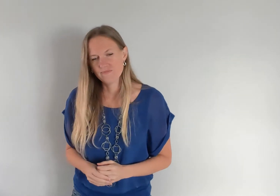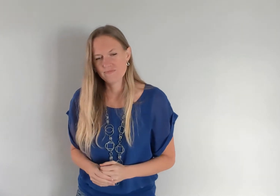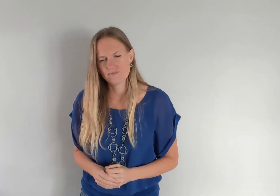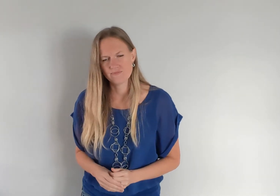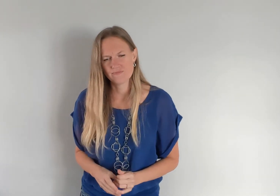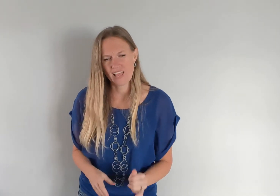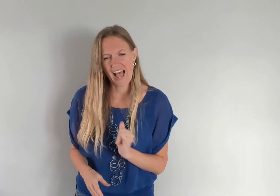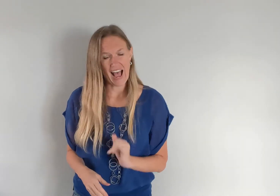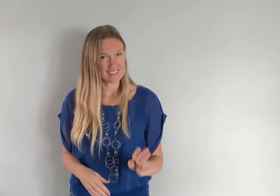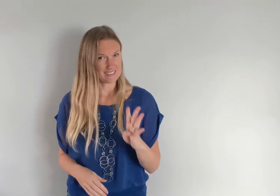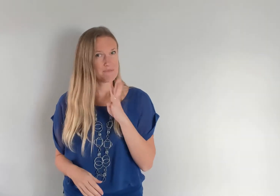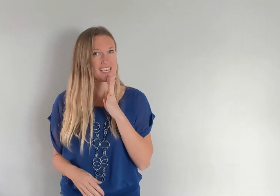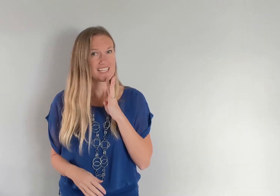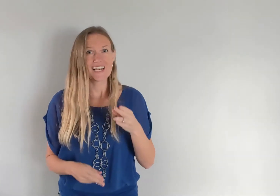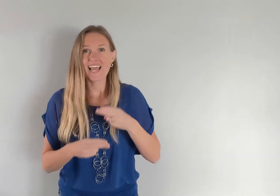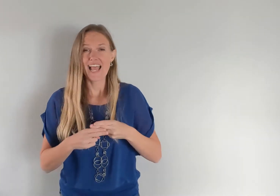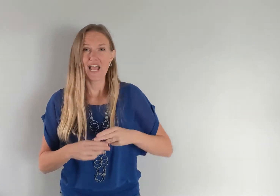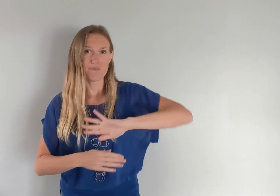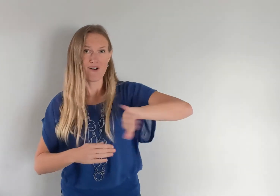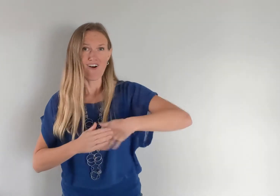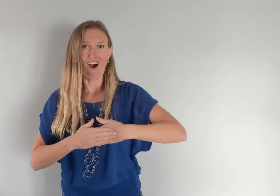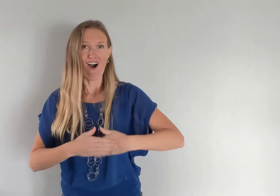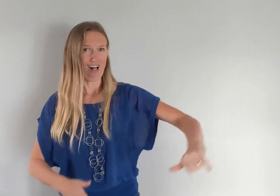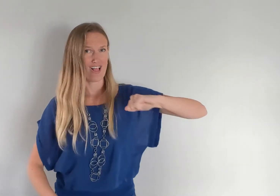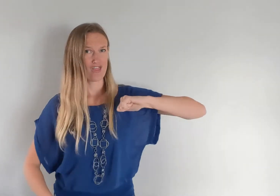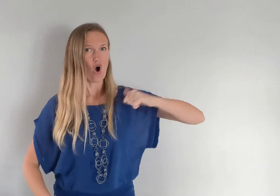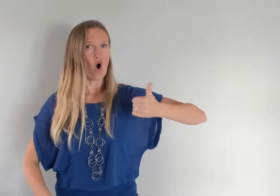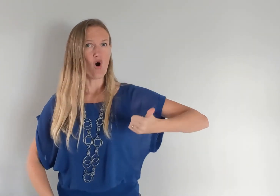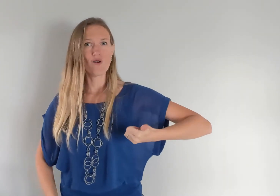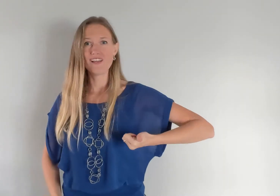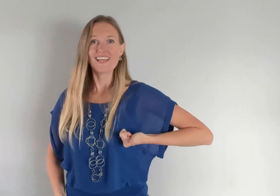I speak the name of all authority